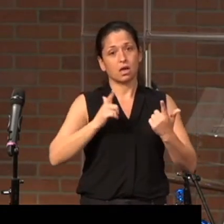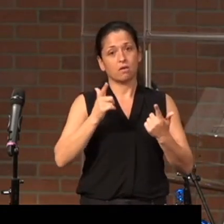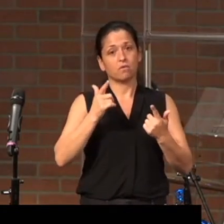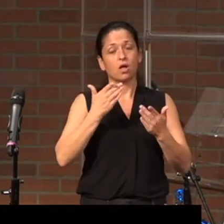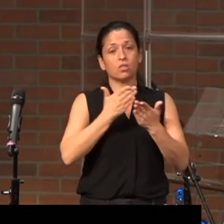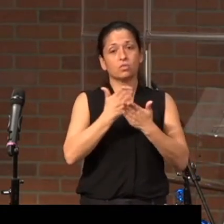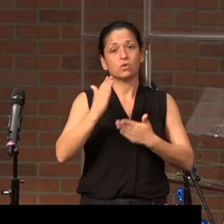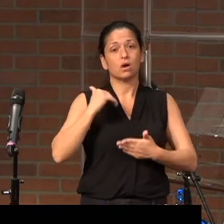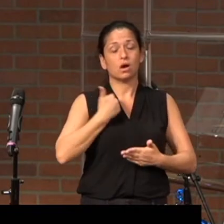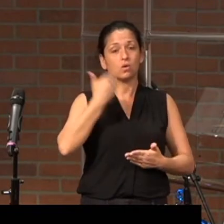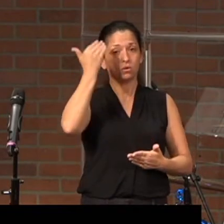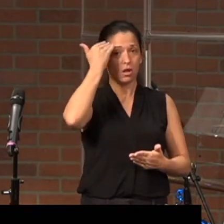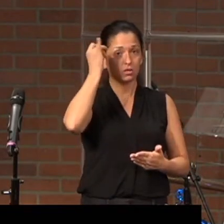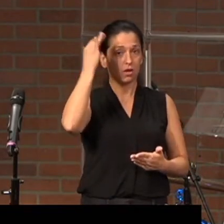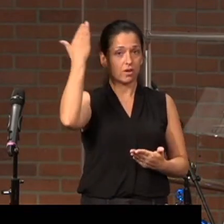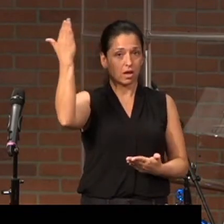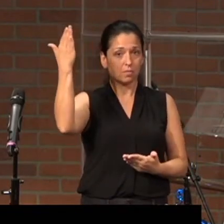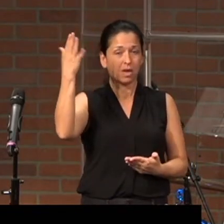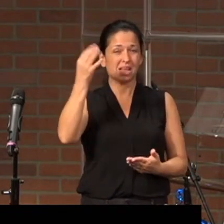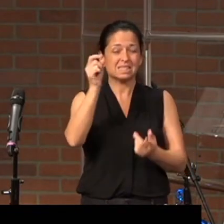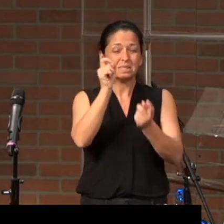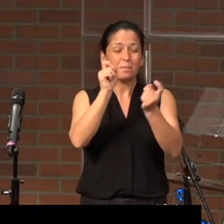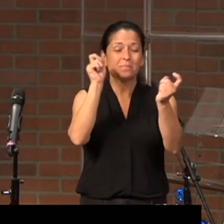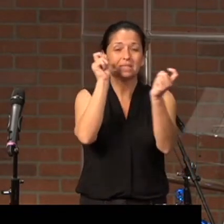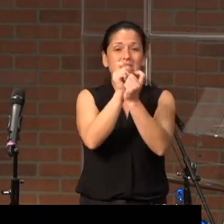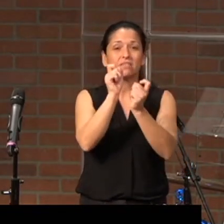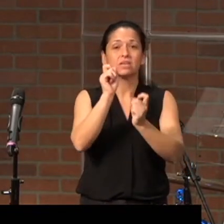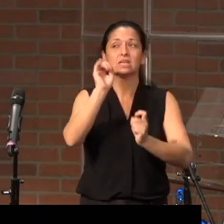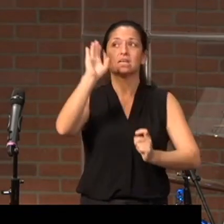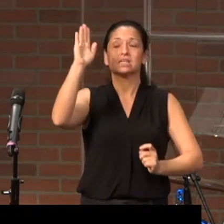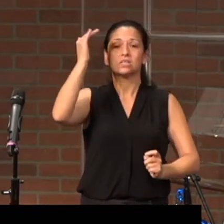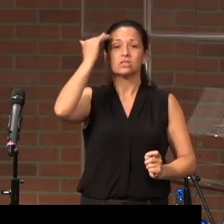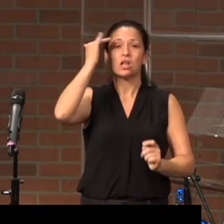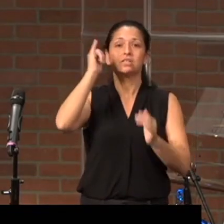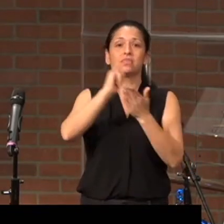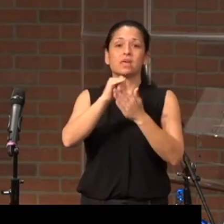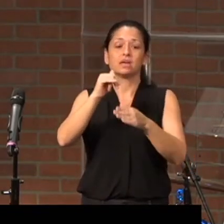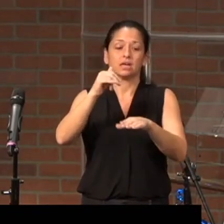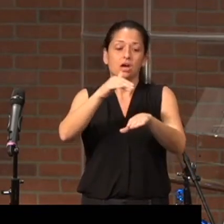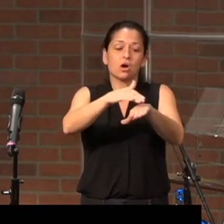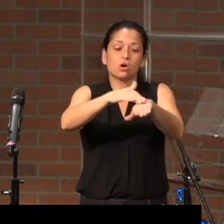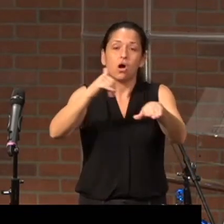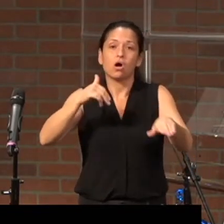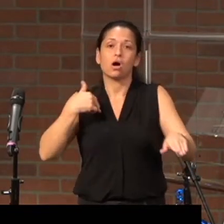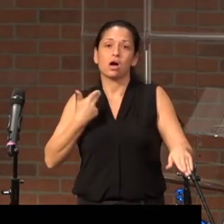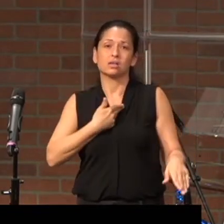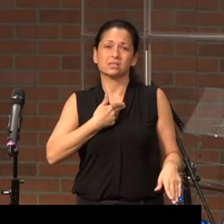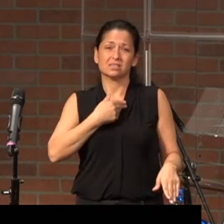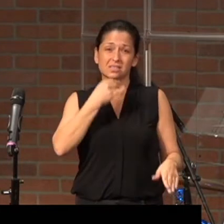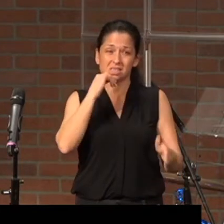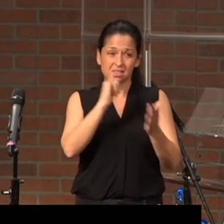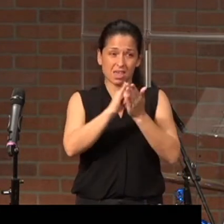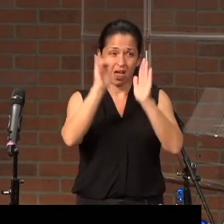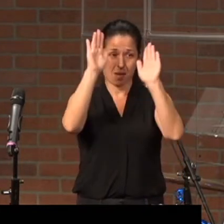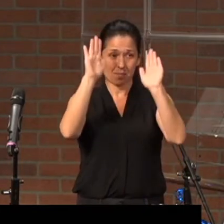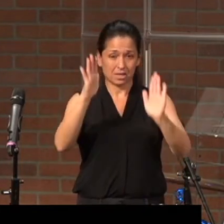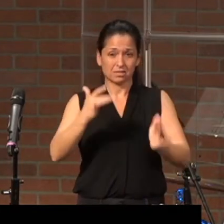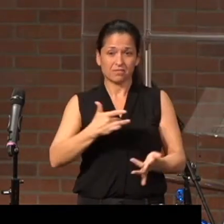knowledge of him who has called us. Isn't that an amazing feeling?